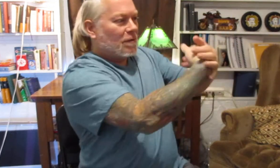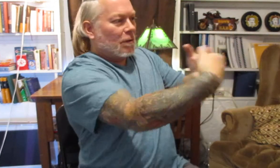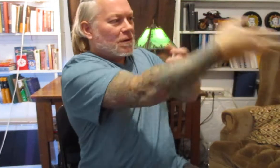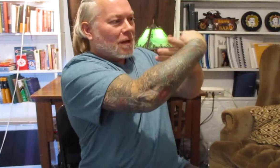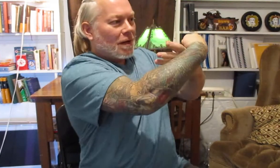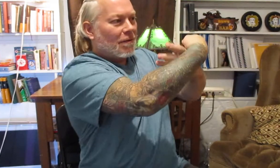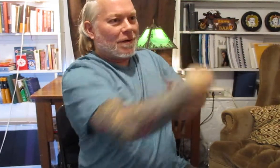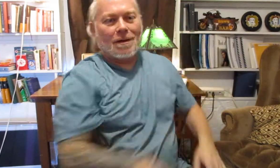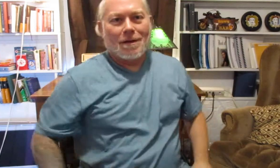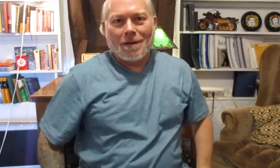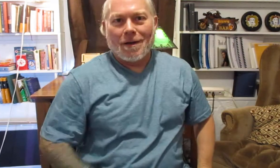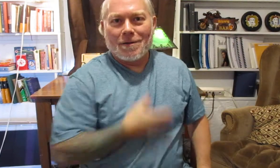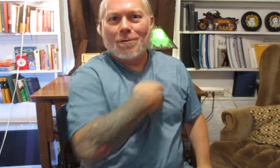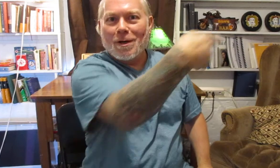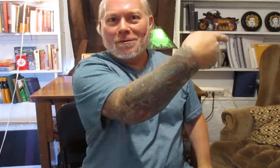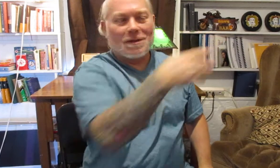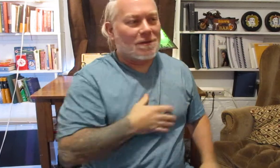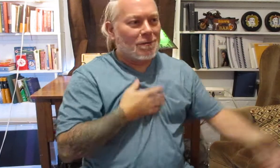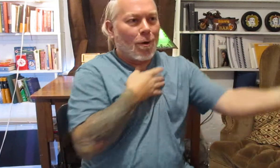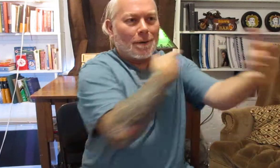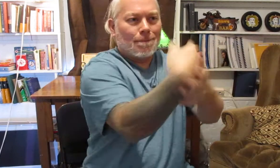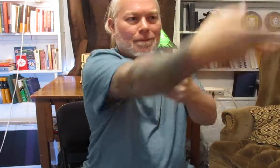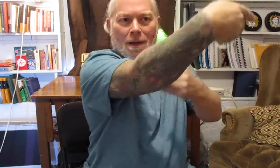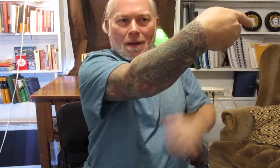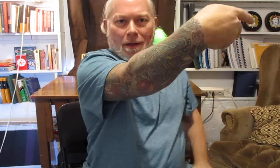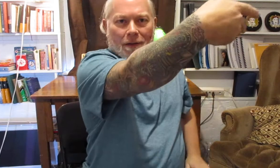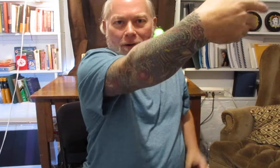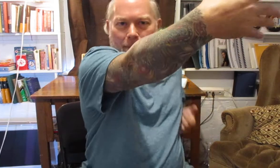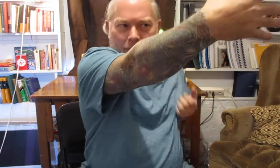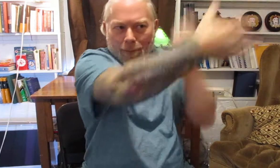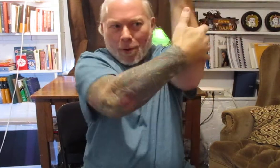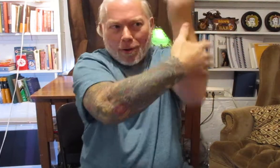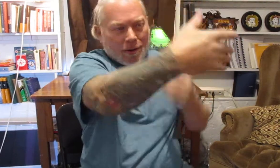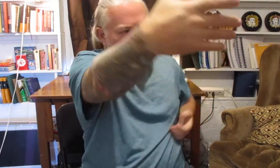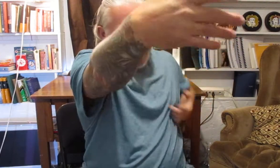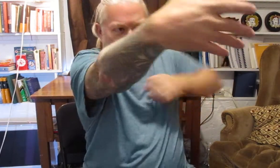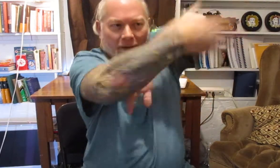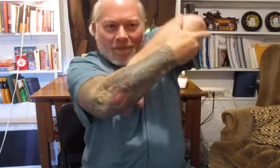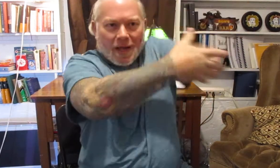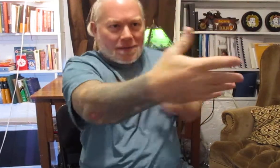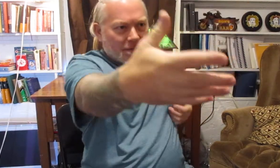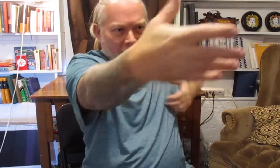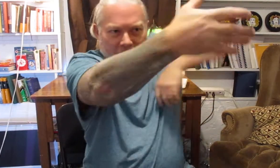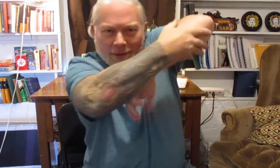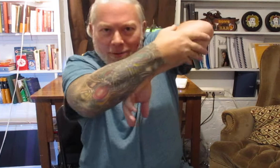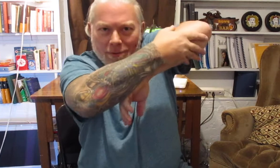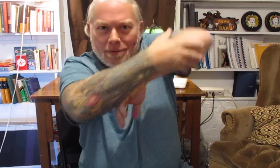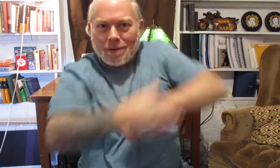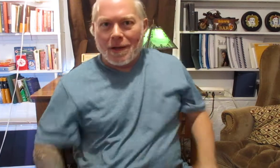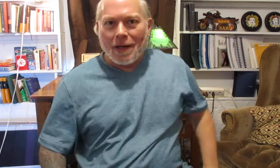so it's not even two moves it's just one and then you're able to pull that face into an